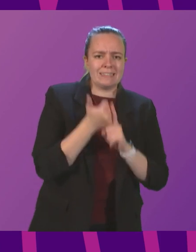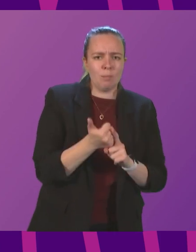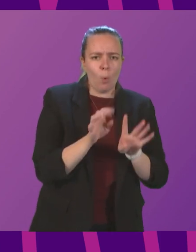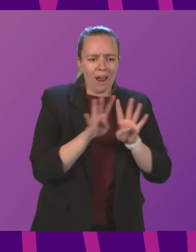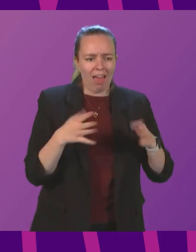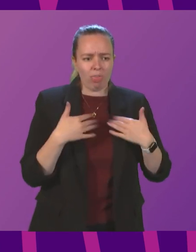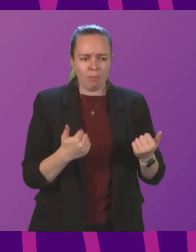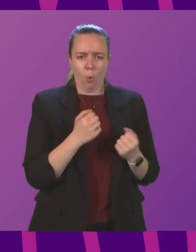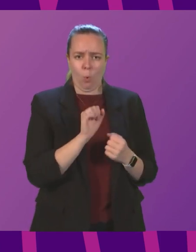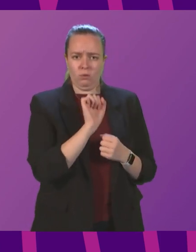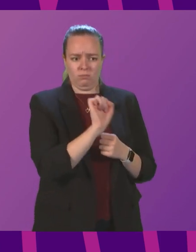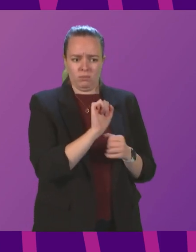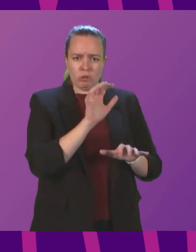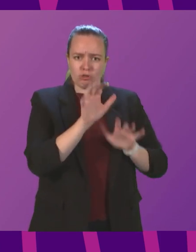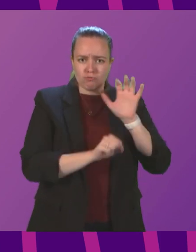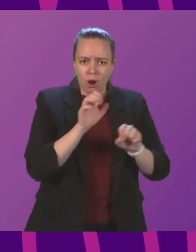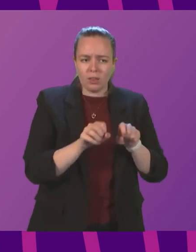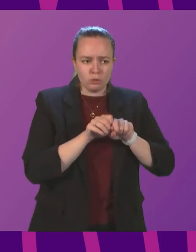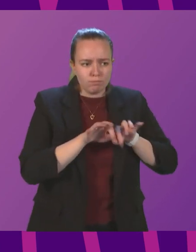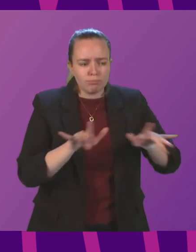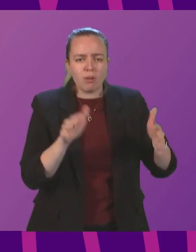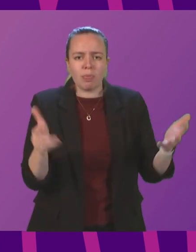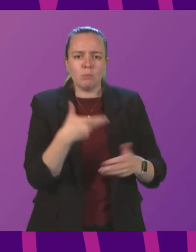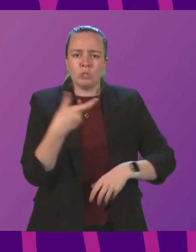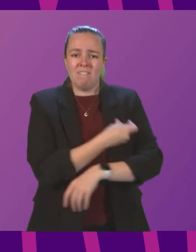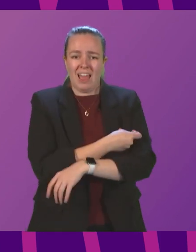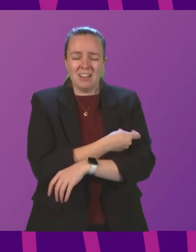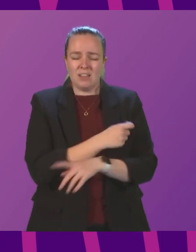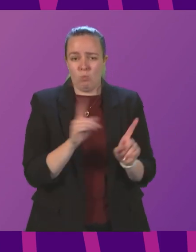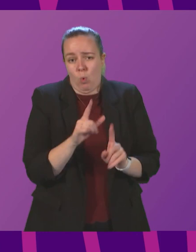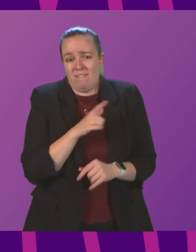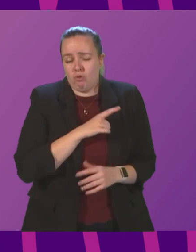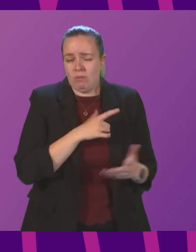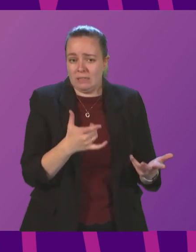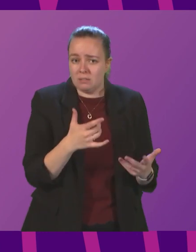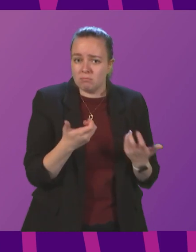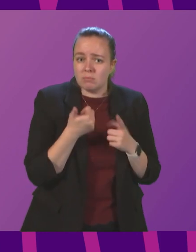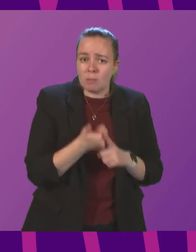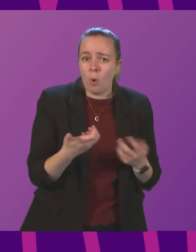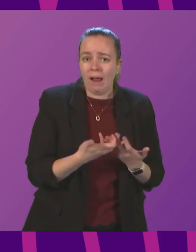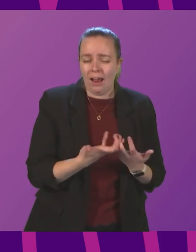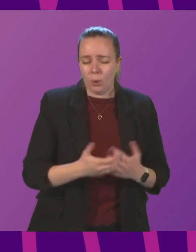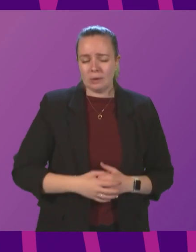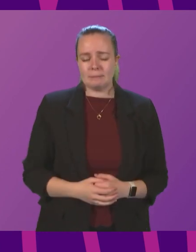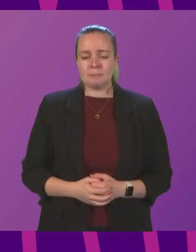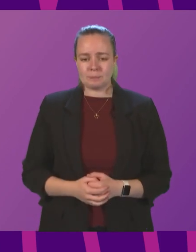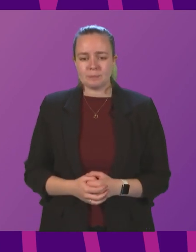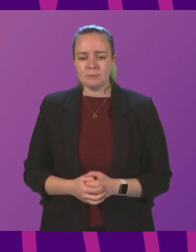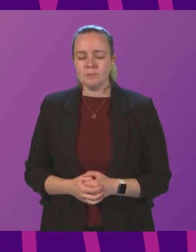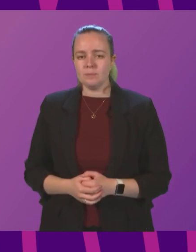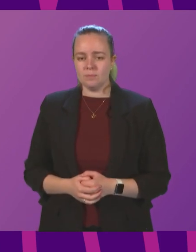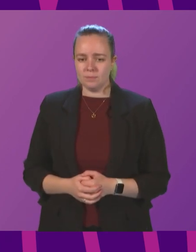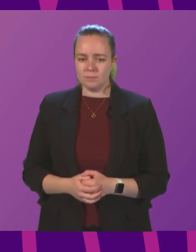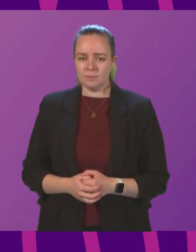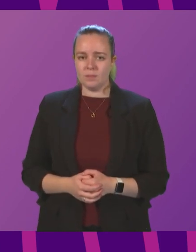struggling to roll out the booster vaccines for whatever reason there may be? Thank you. Deputy First Minister. In